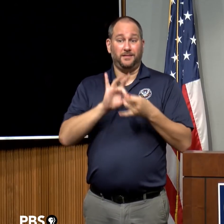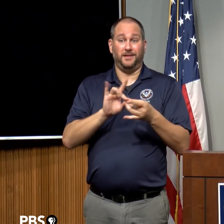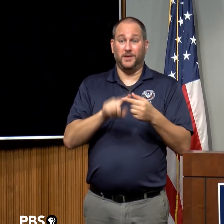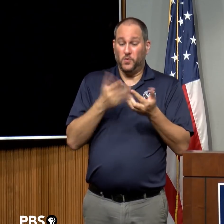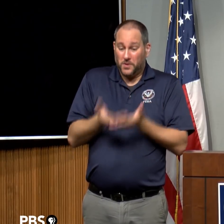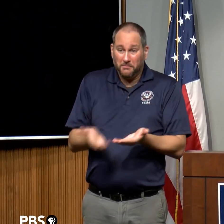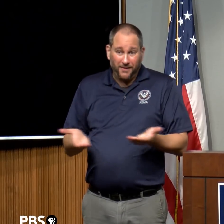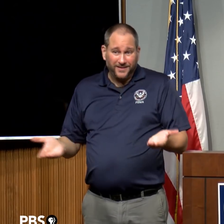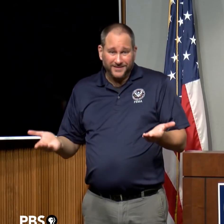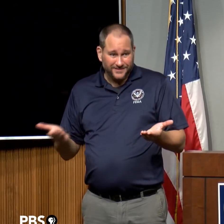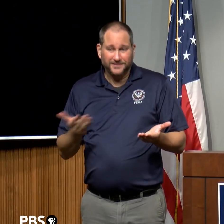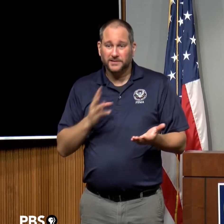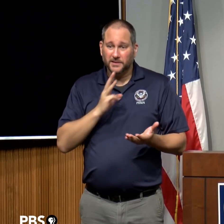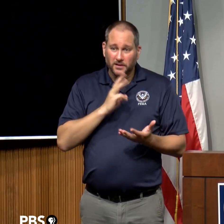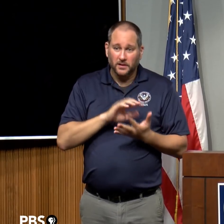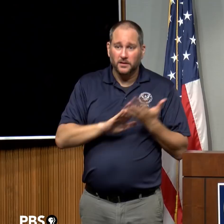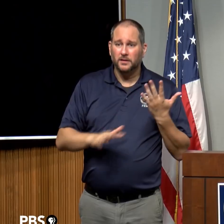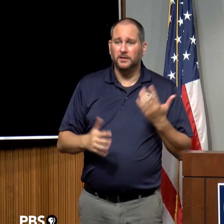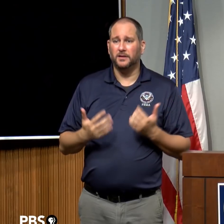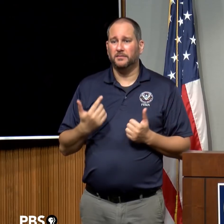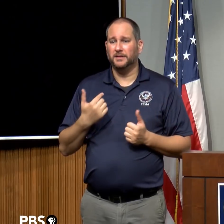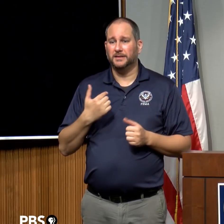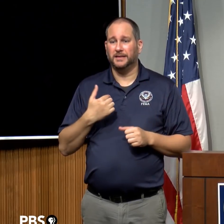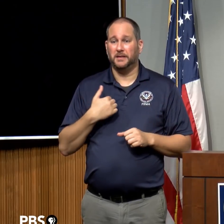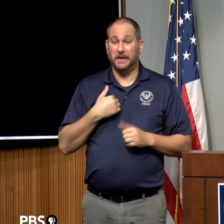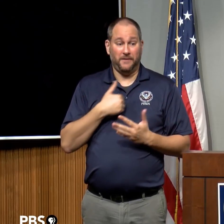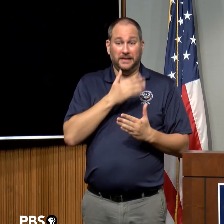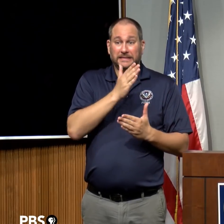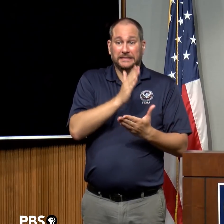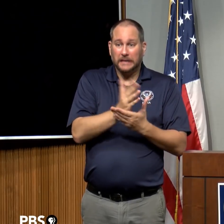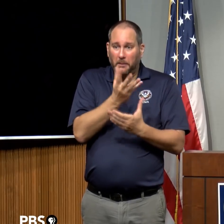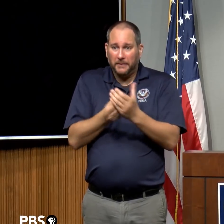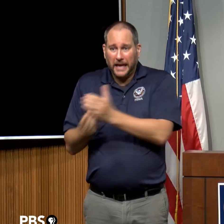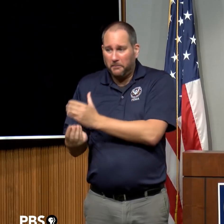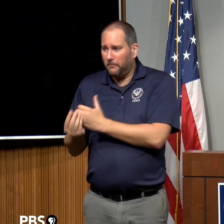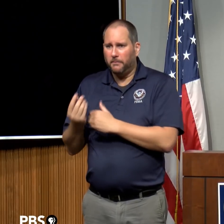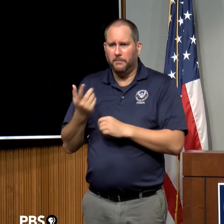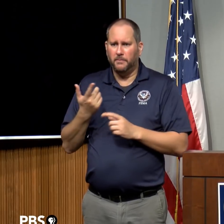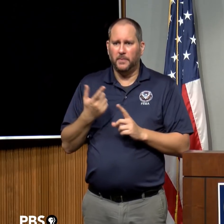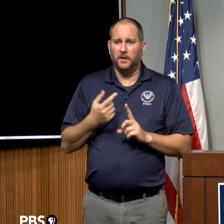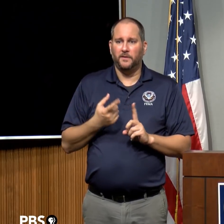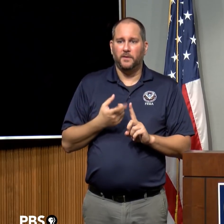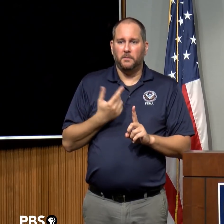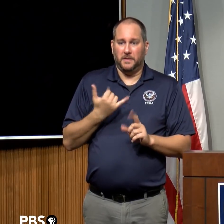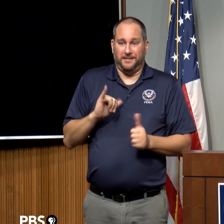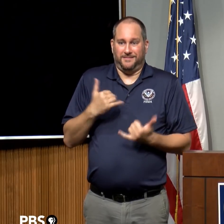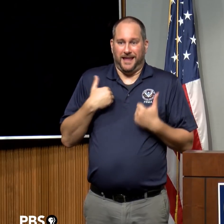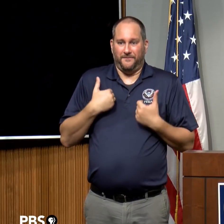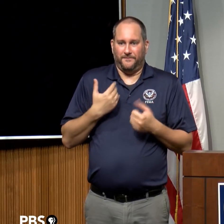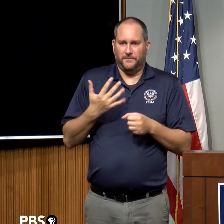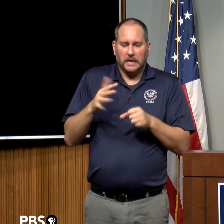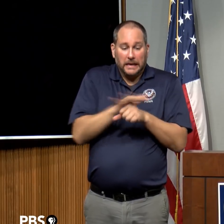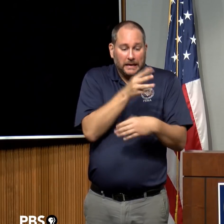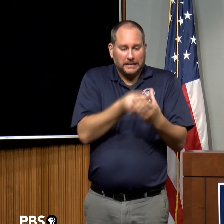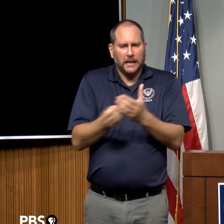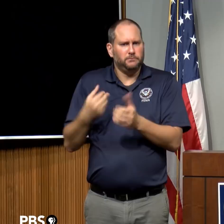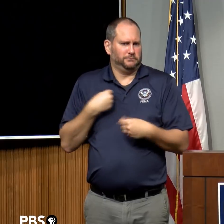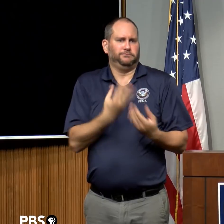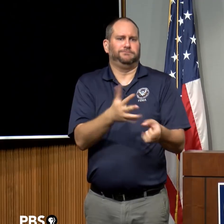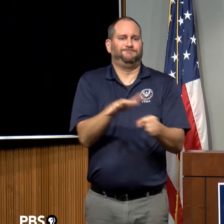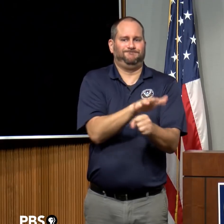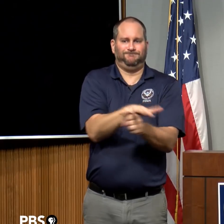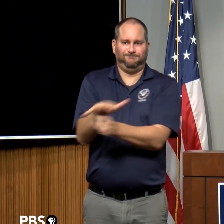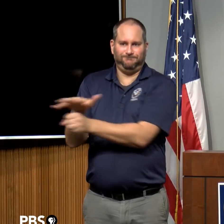not intended to be the primary source of food and water, but they are, just as what we say, a gap measure. We have adequate